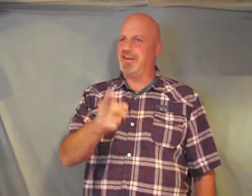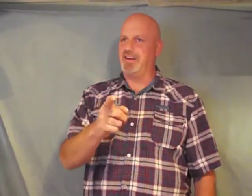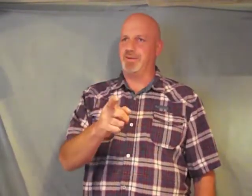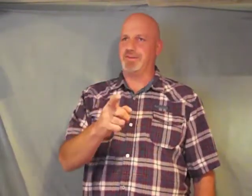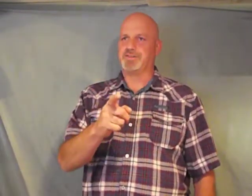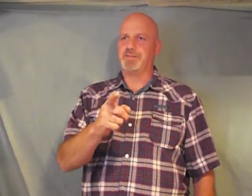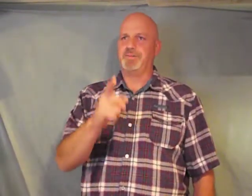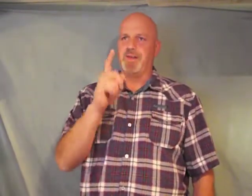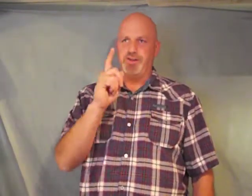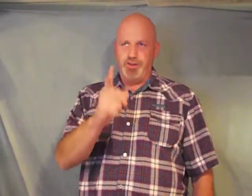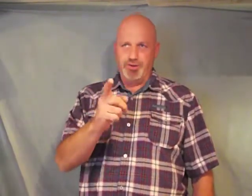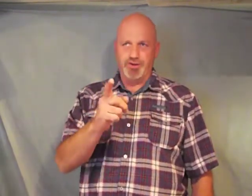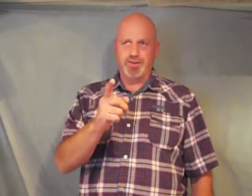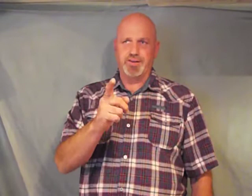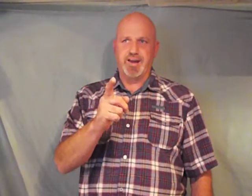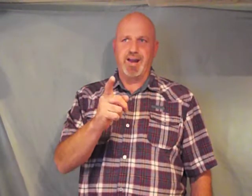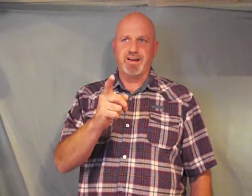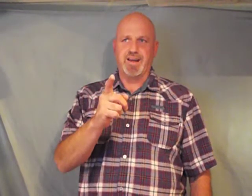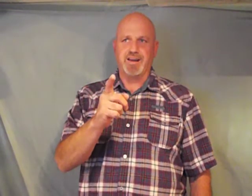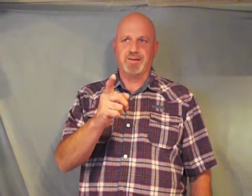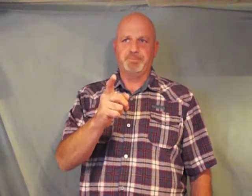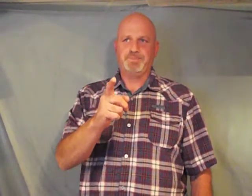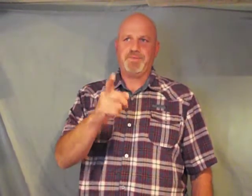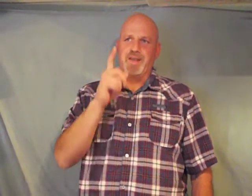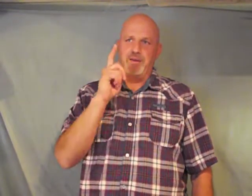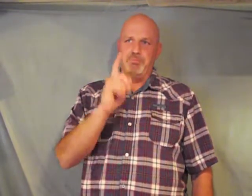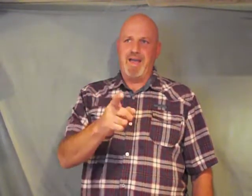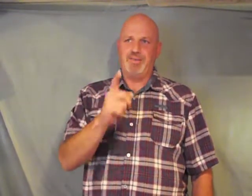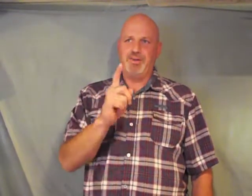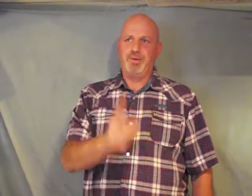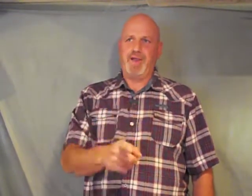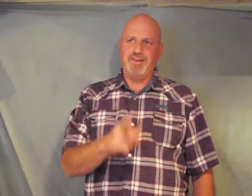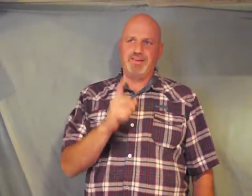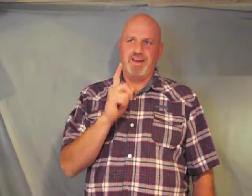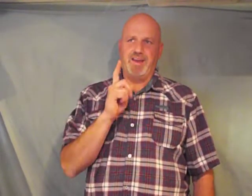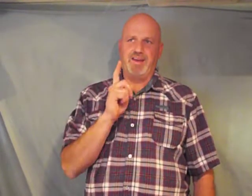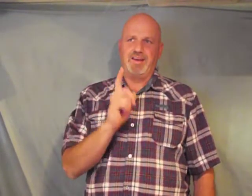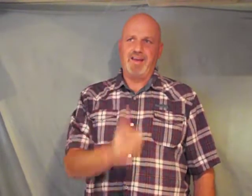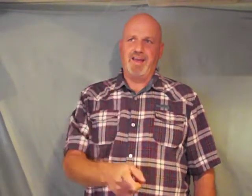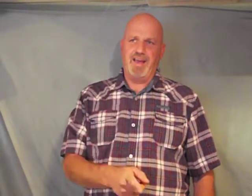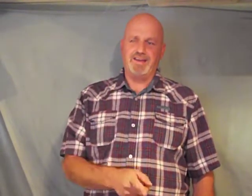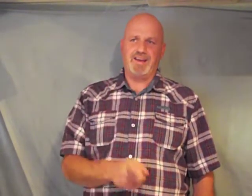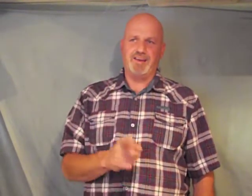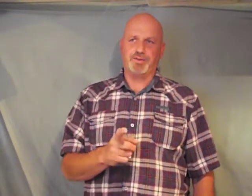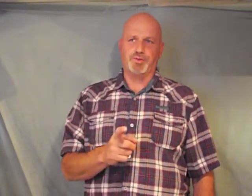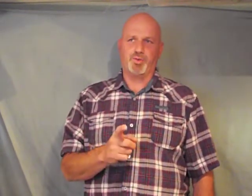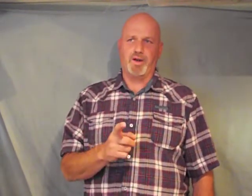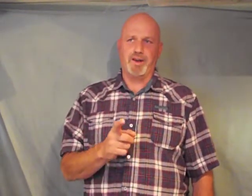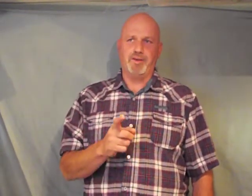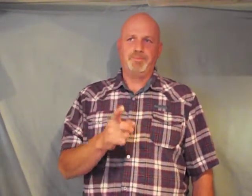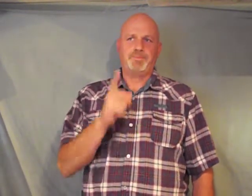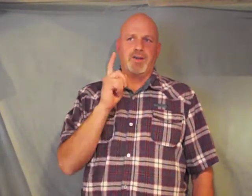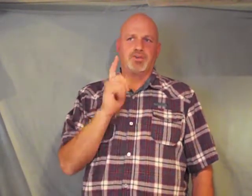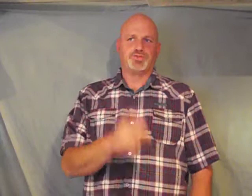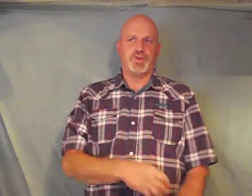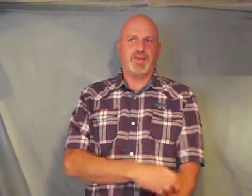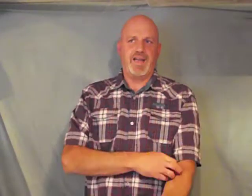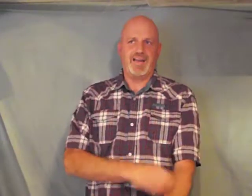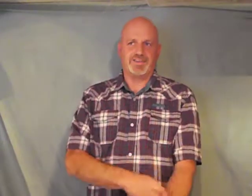notice you and your entire kingdom Matthew 18 18 through 20 truly I say